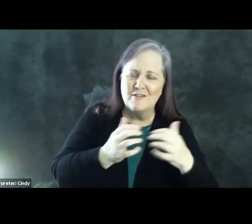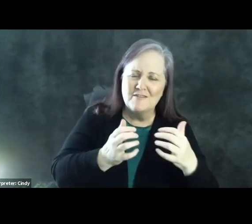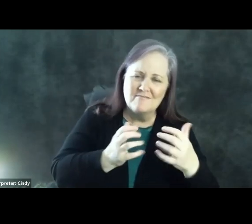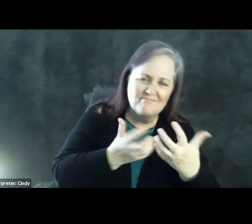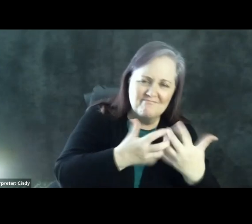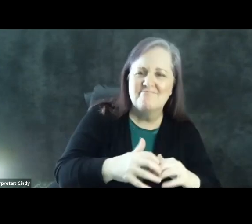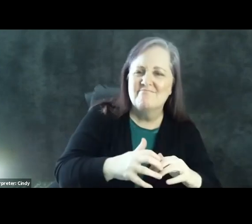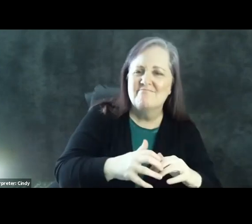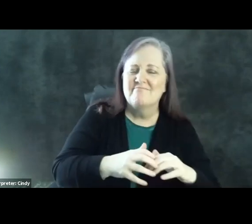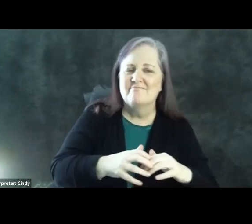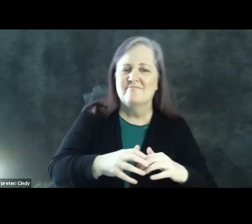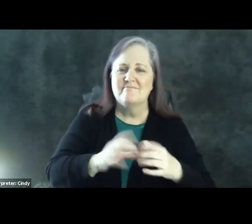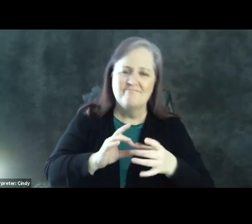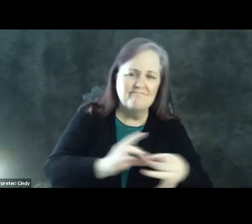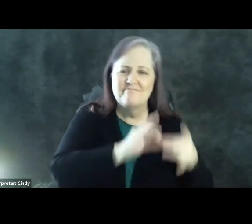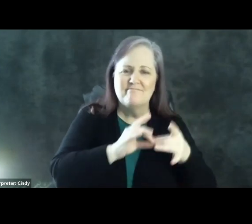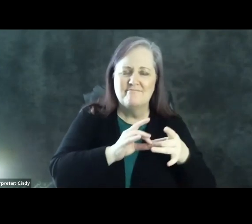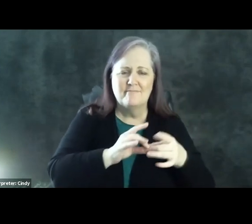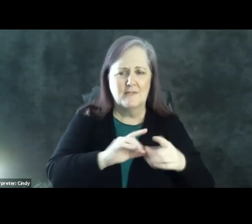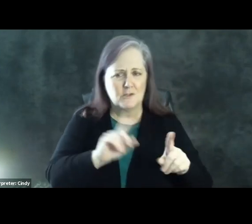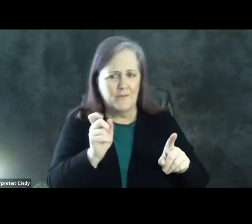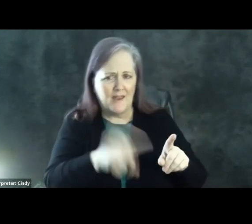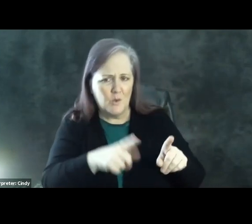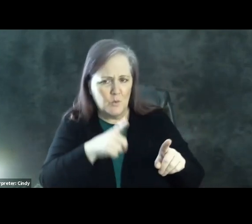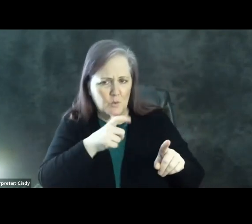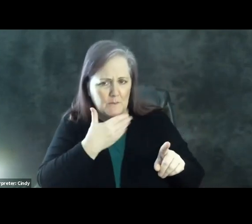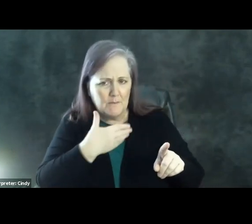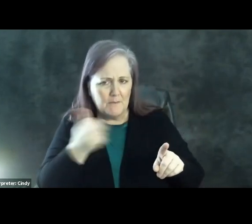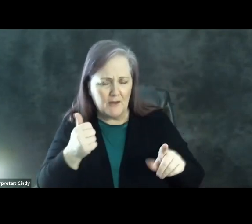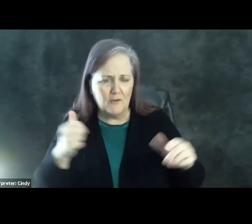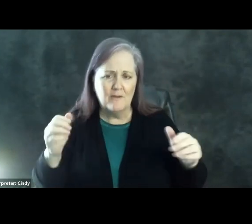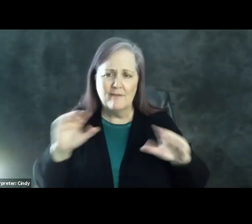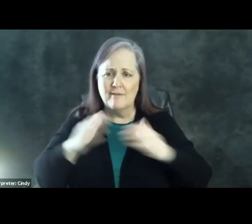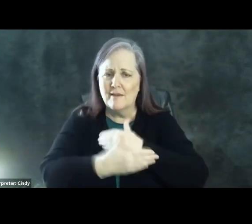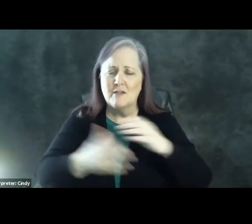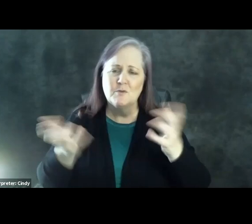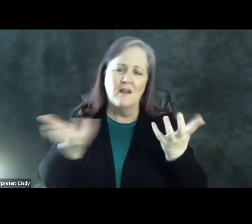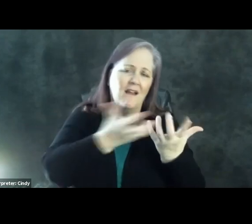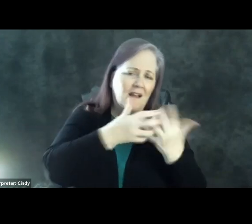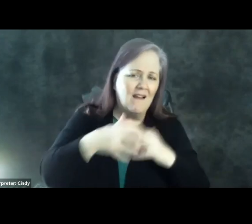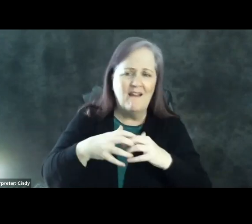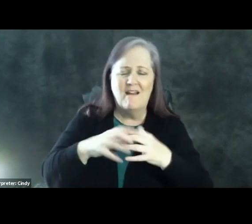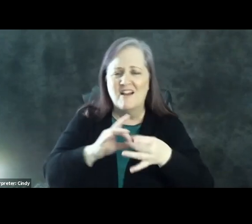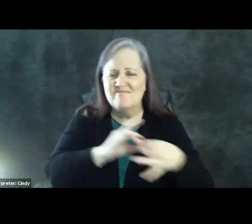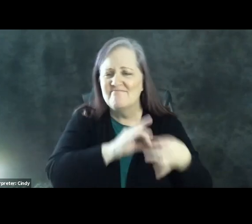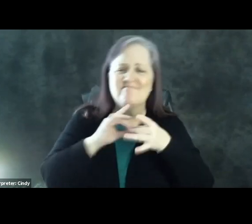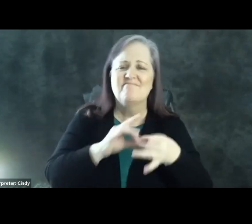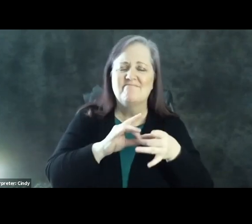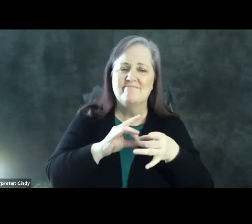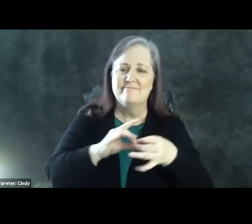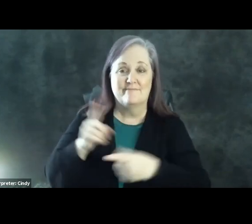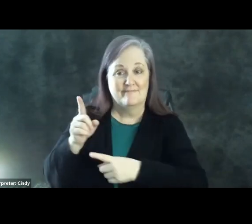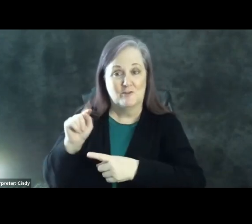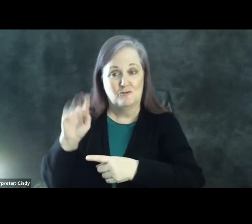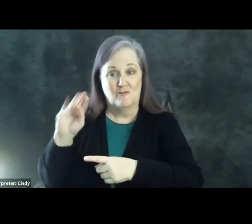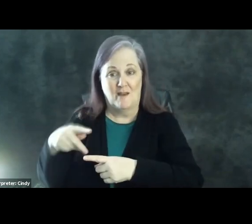talking about. They ask, you know, who do you think is going to be better at bringing the country back together? And there's less trust that Trump is going to be the one